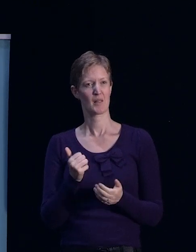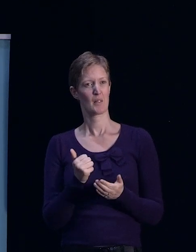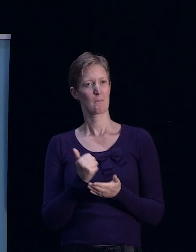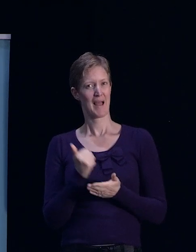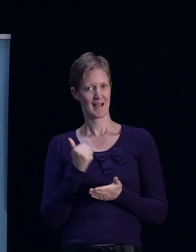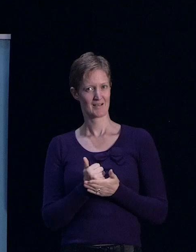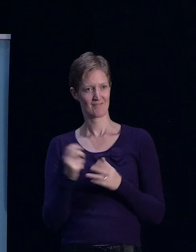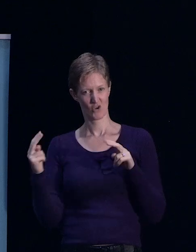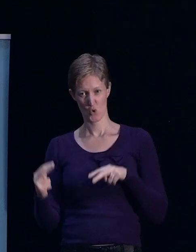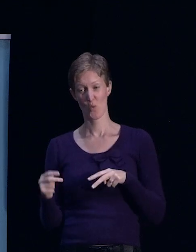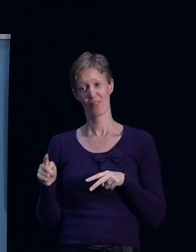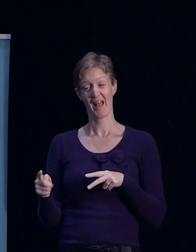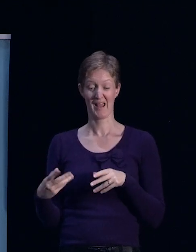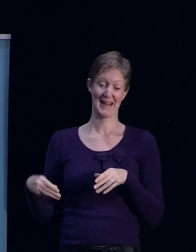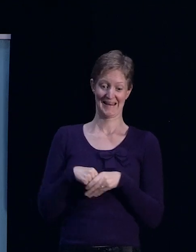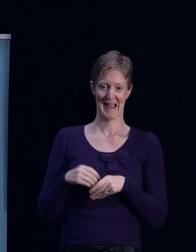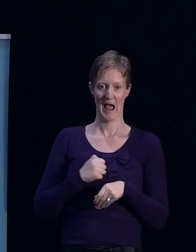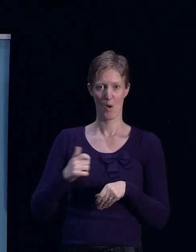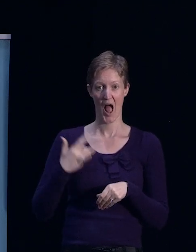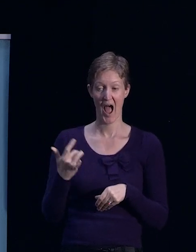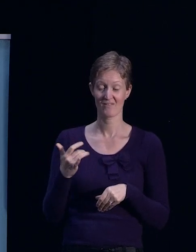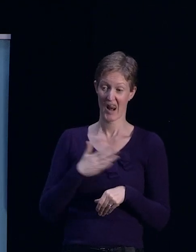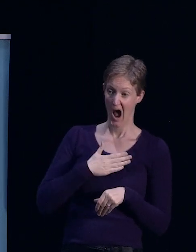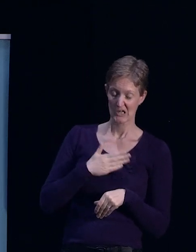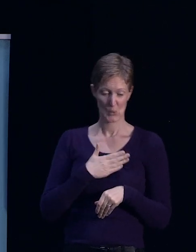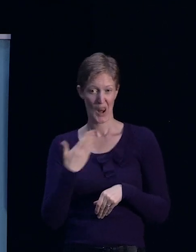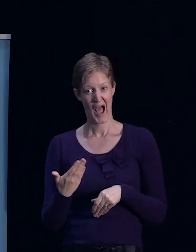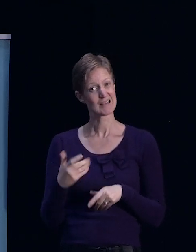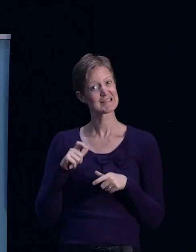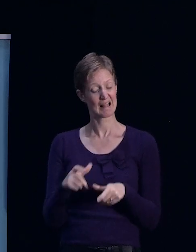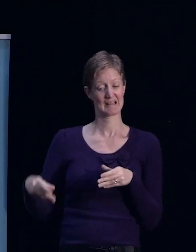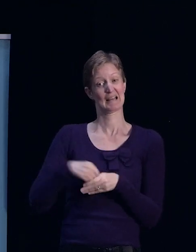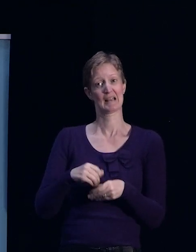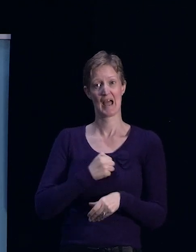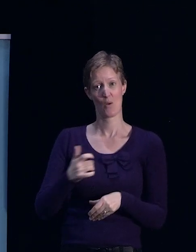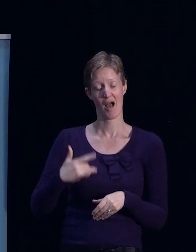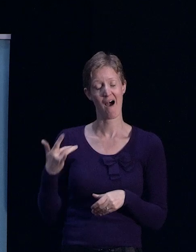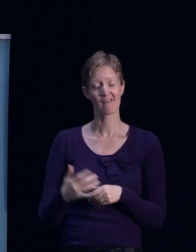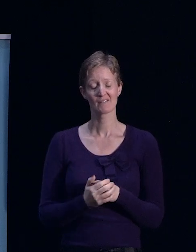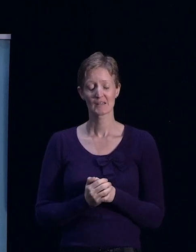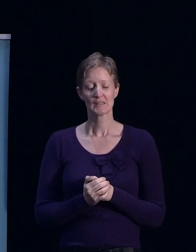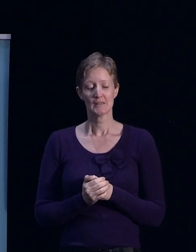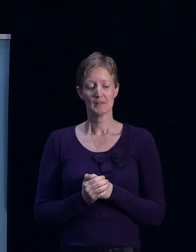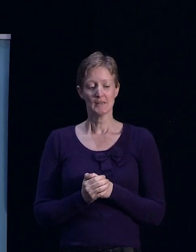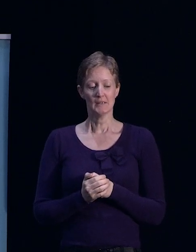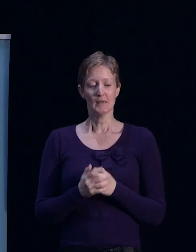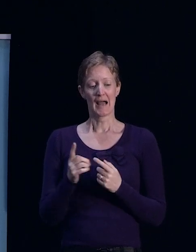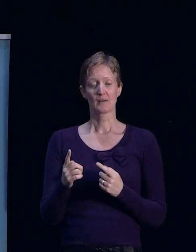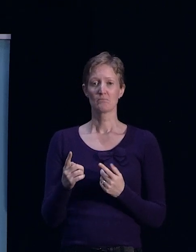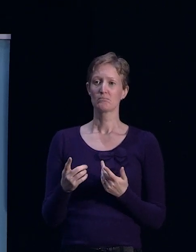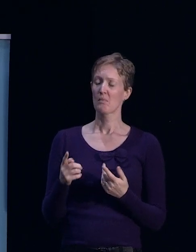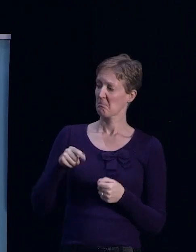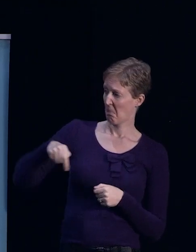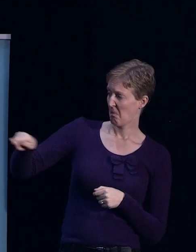mean, they're a big player in our lives, whether we like it or not. And what I also get there is a sense of confidence